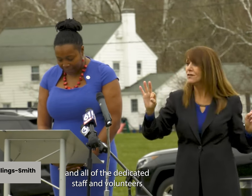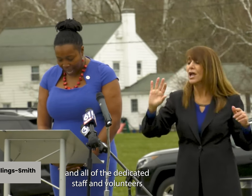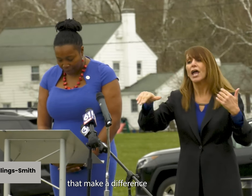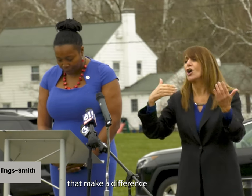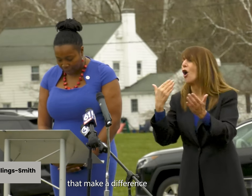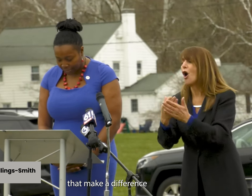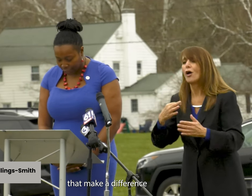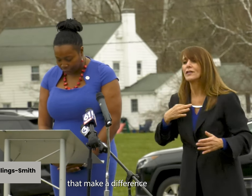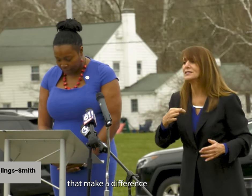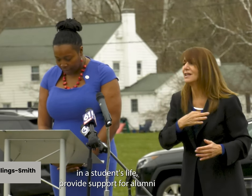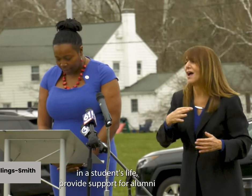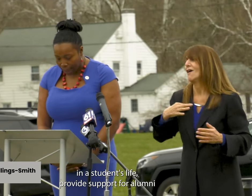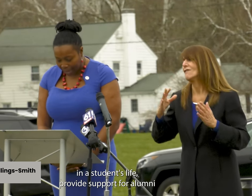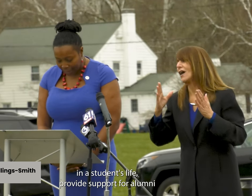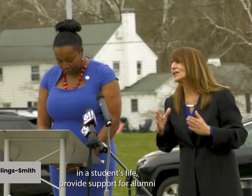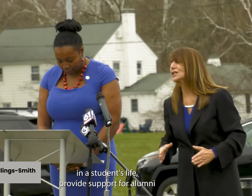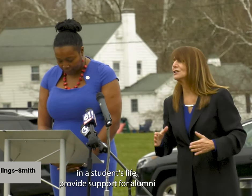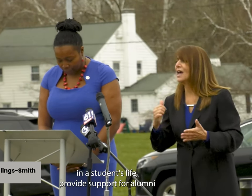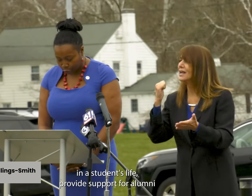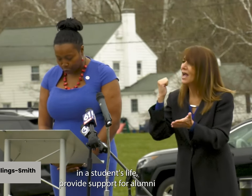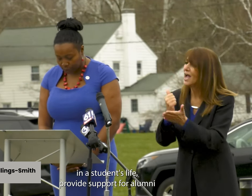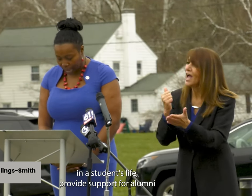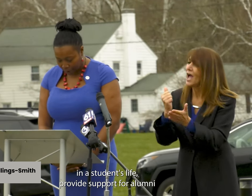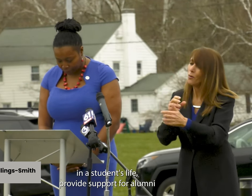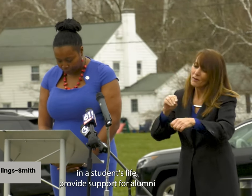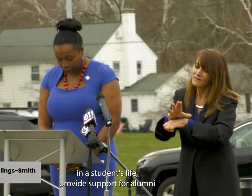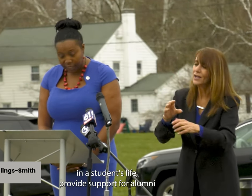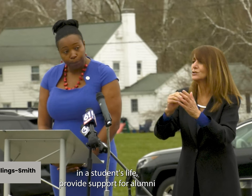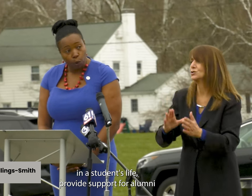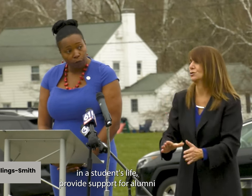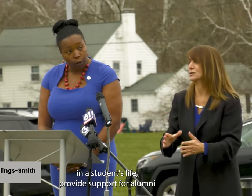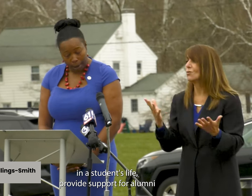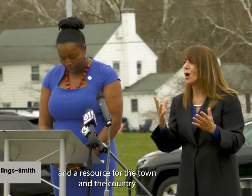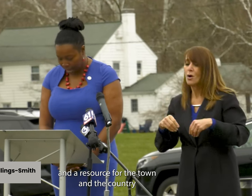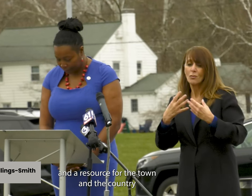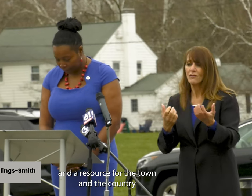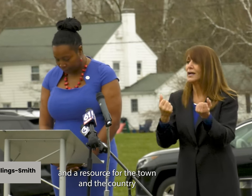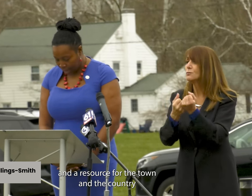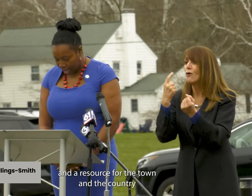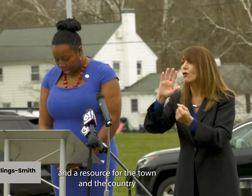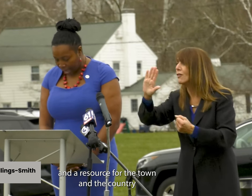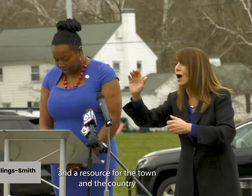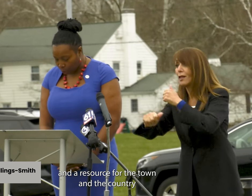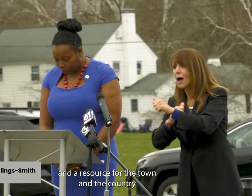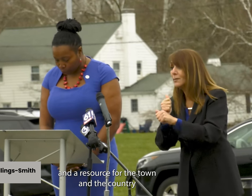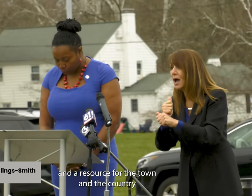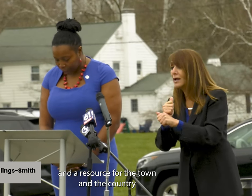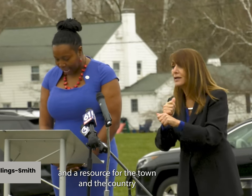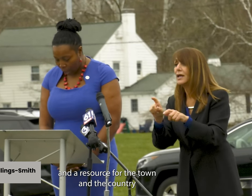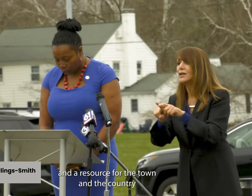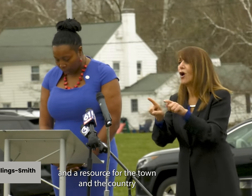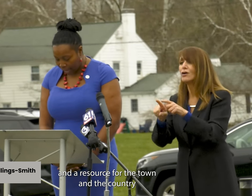of the dedicated staff and volunteers that make a difference in their students' lives, provide support for alumni and a